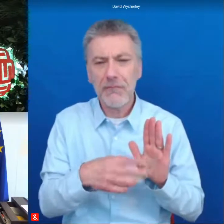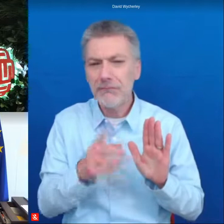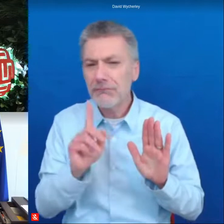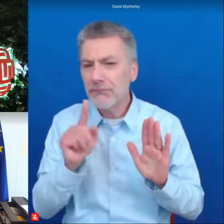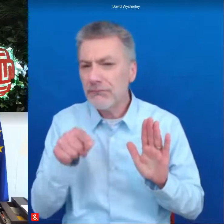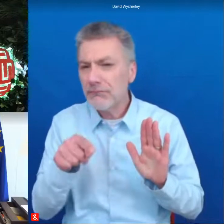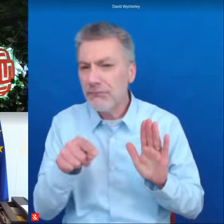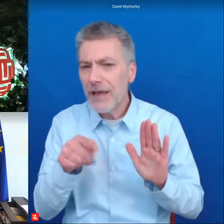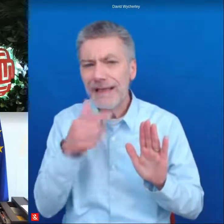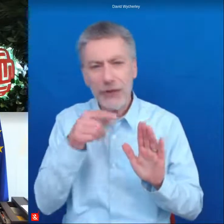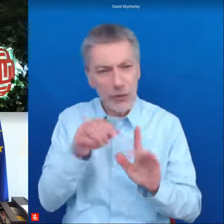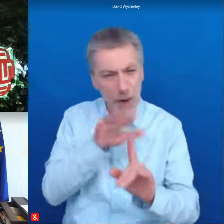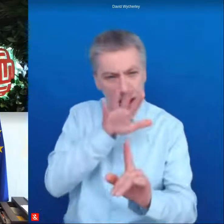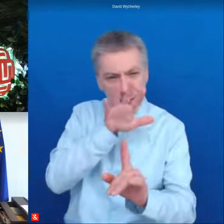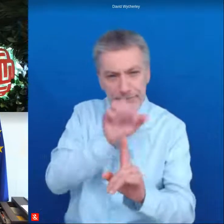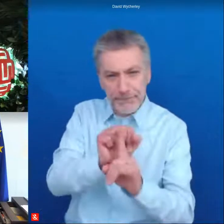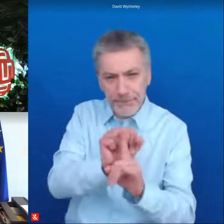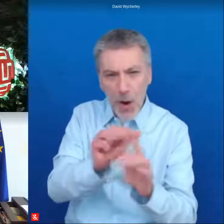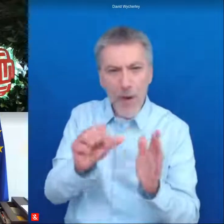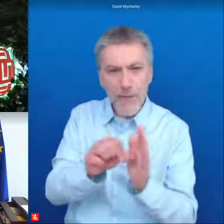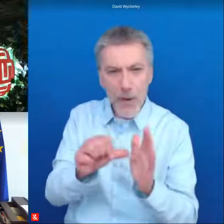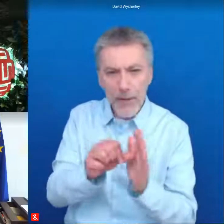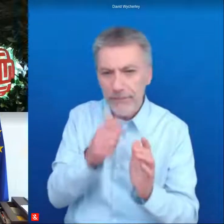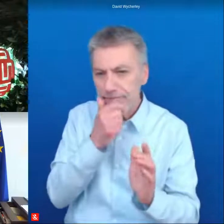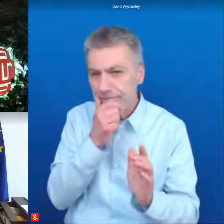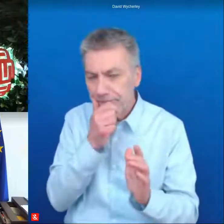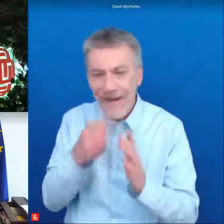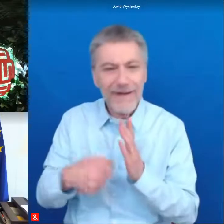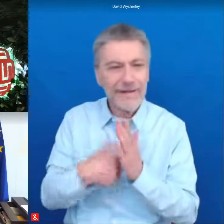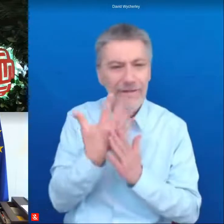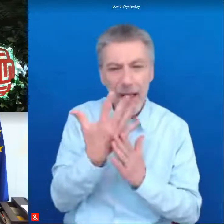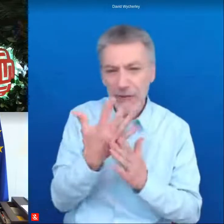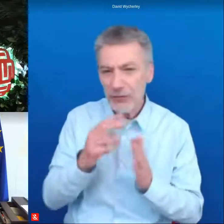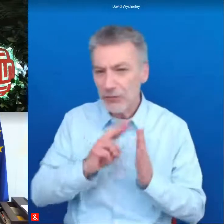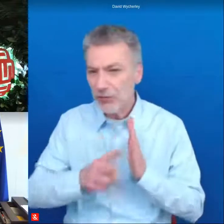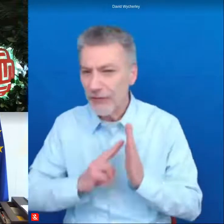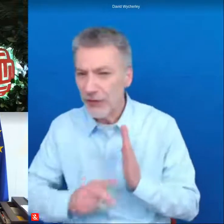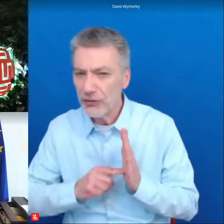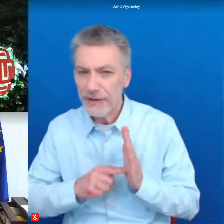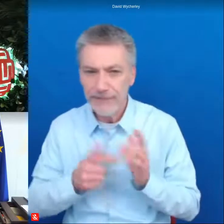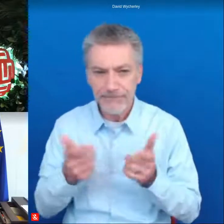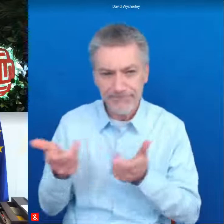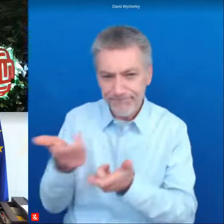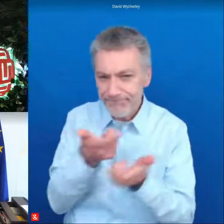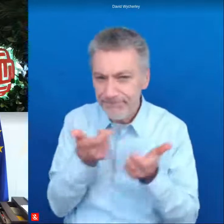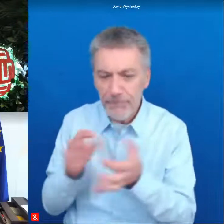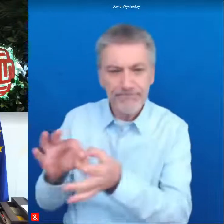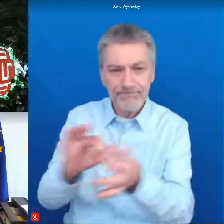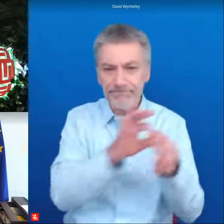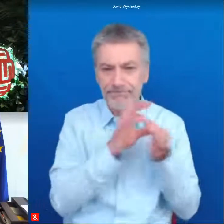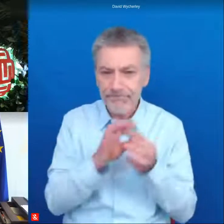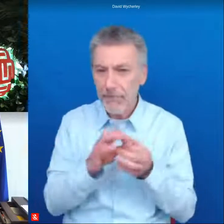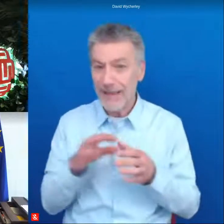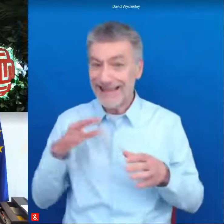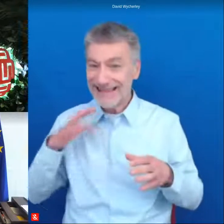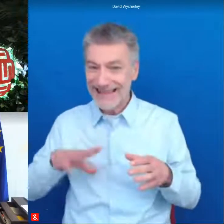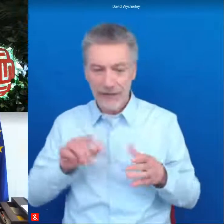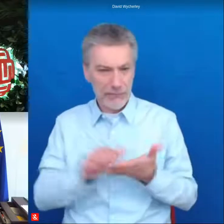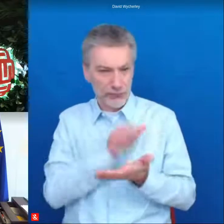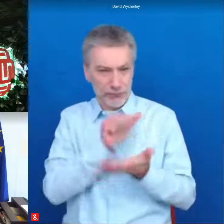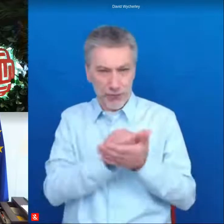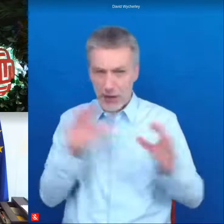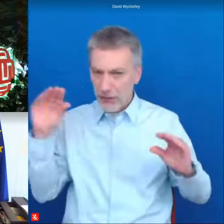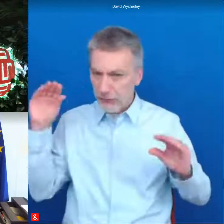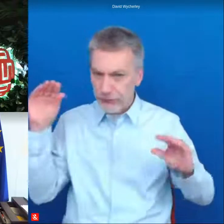development strategies with local stakeholders and muster the necessary investments cohesion